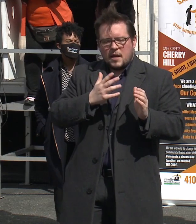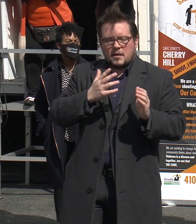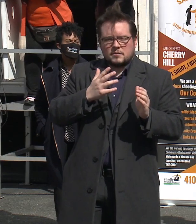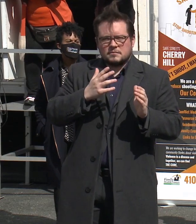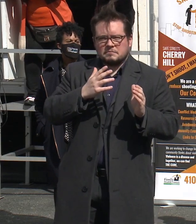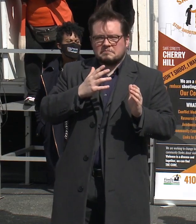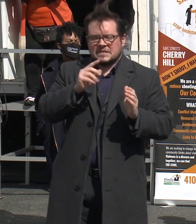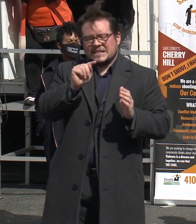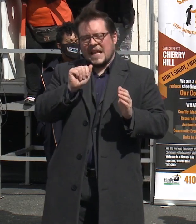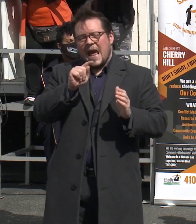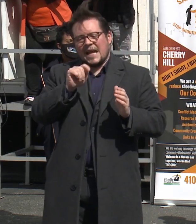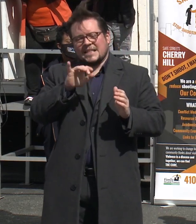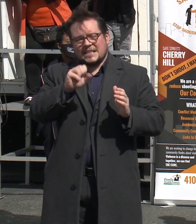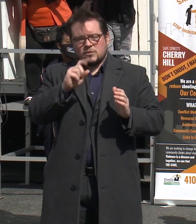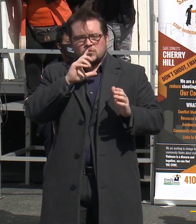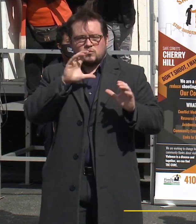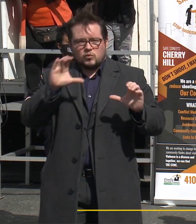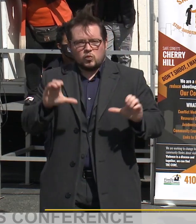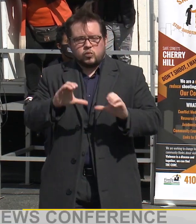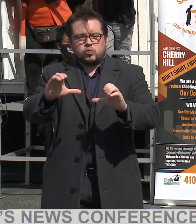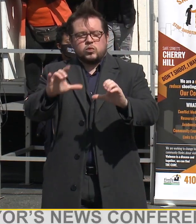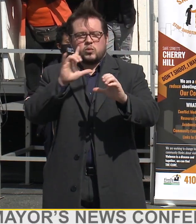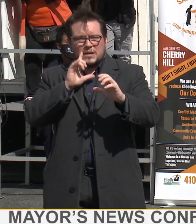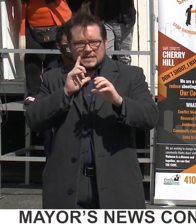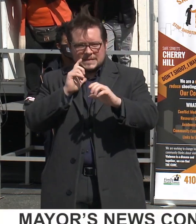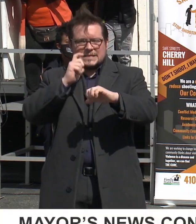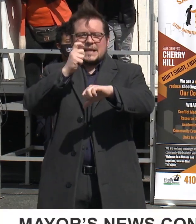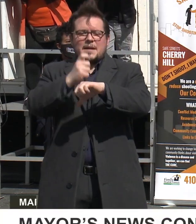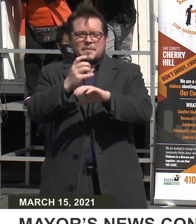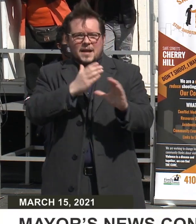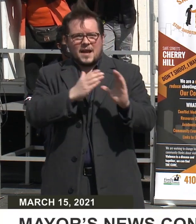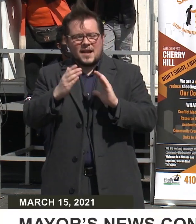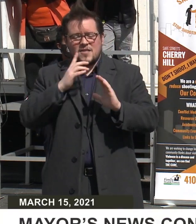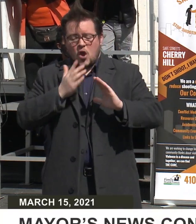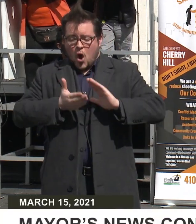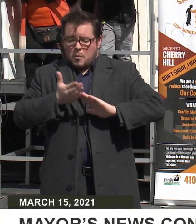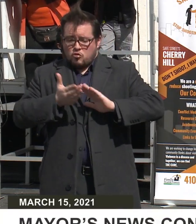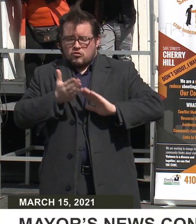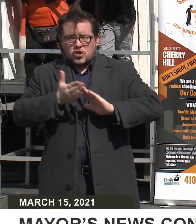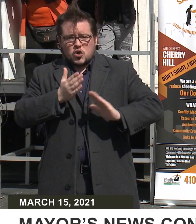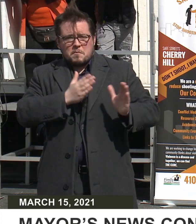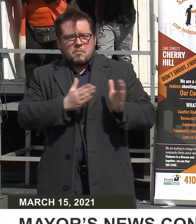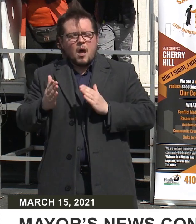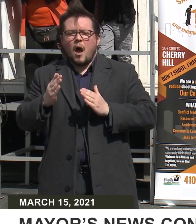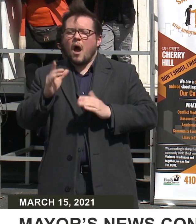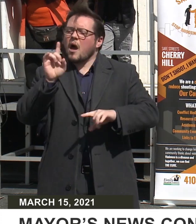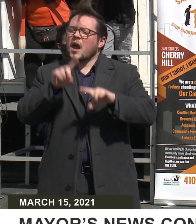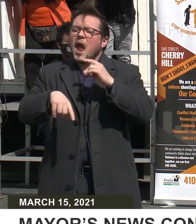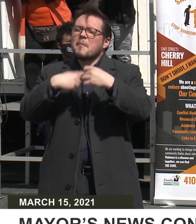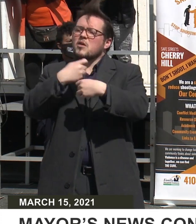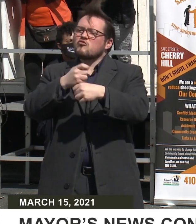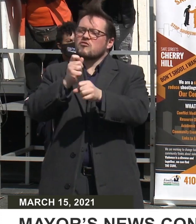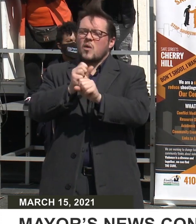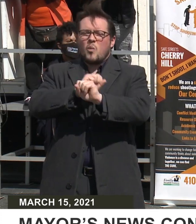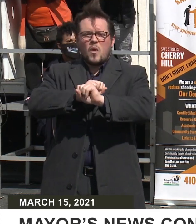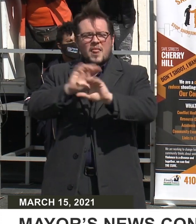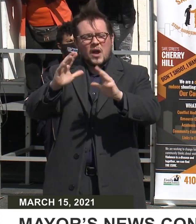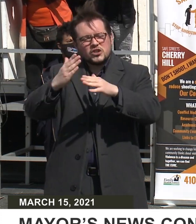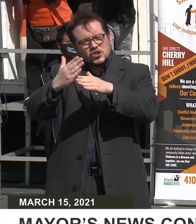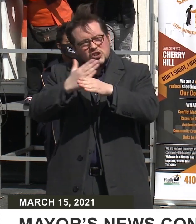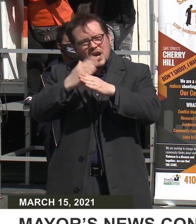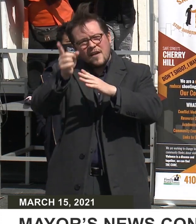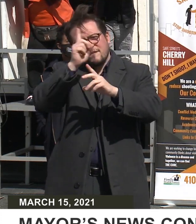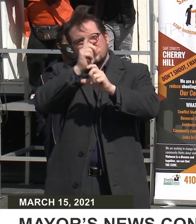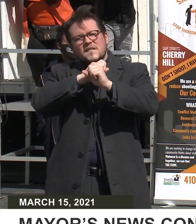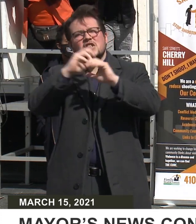the strategy. The operational plan cannot be created without a shared vision of what Baltimore looks